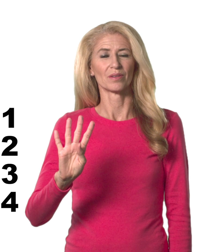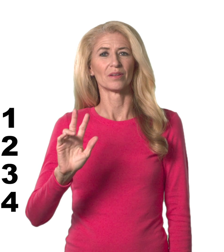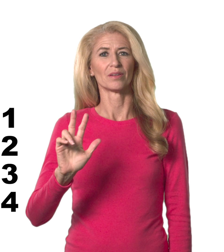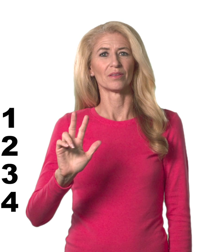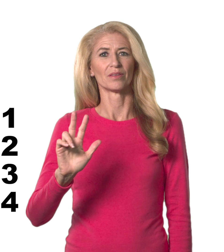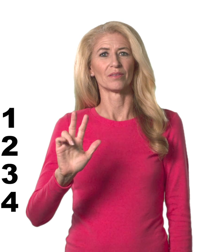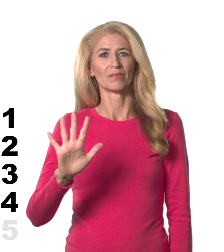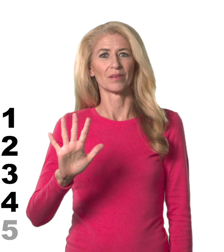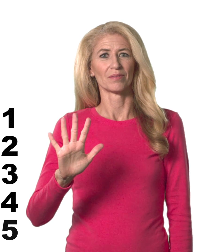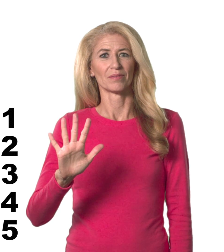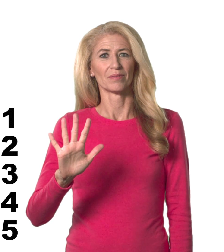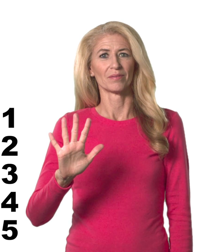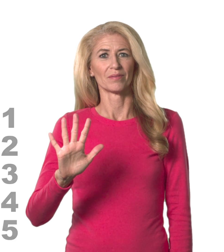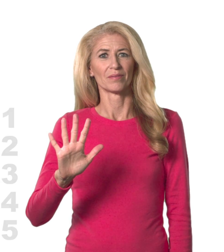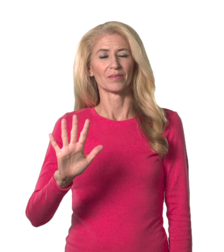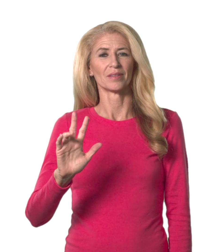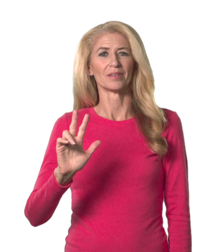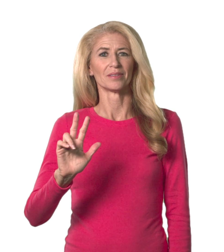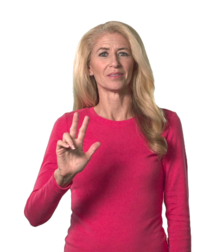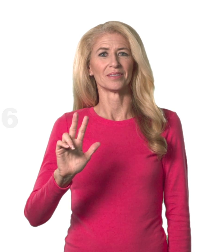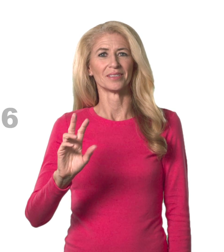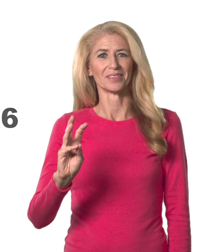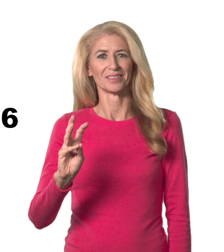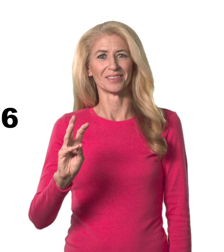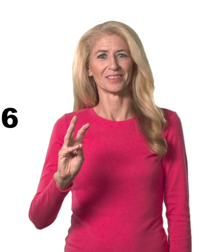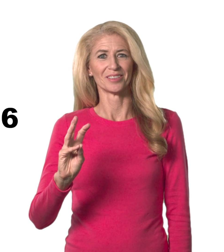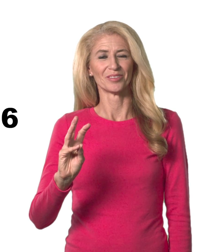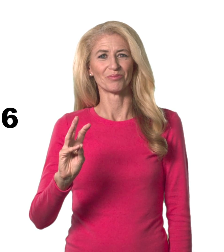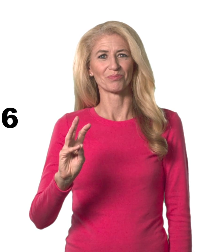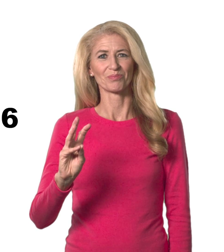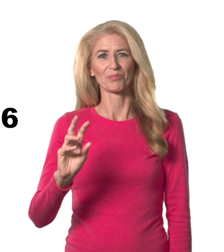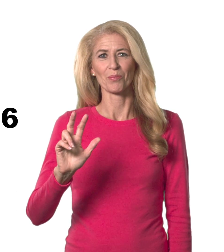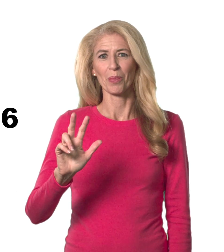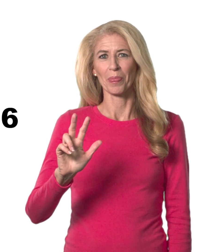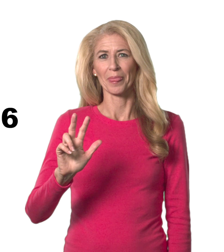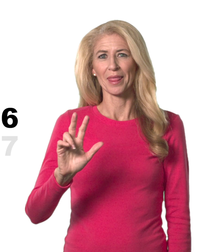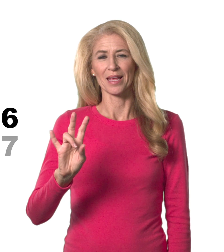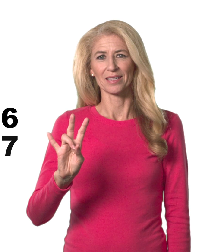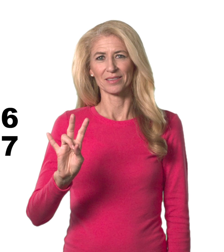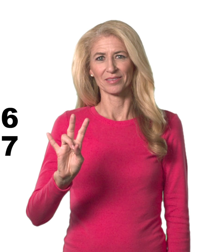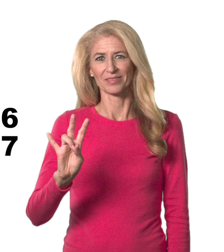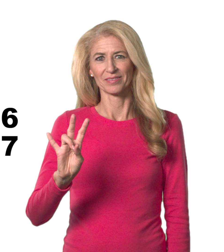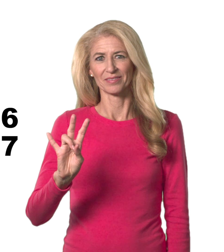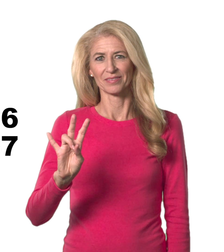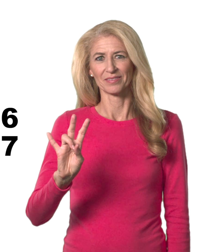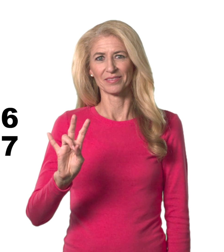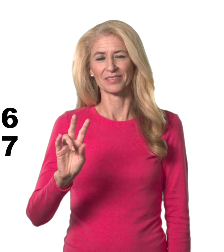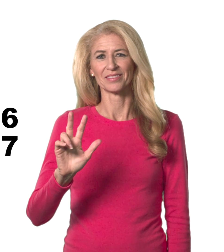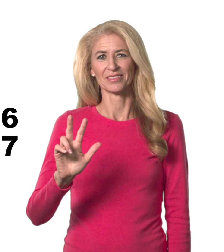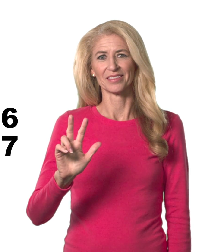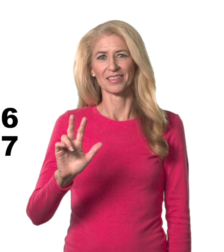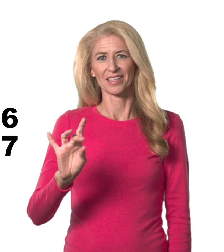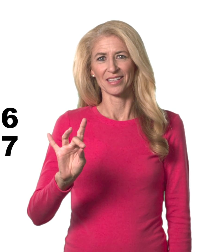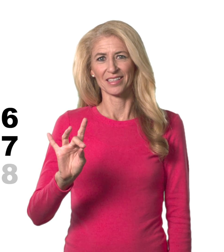35, 36, 37, 38,